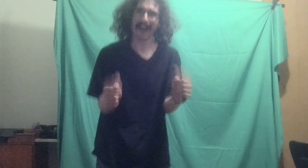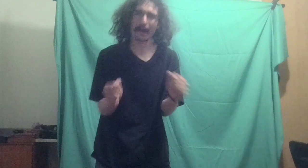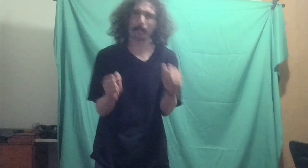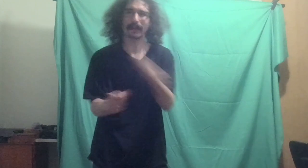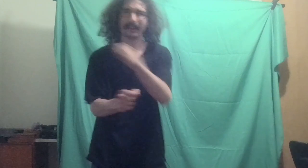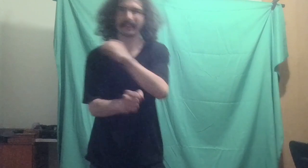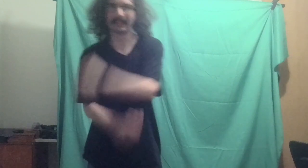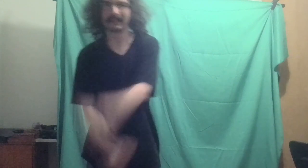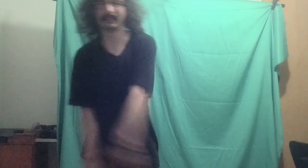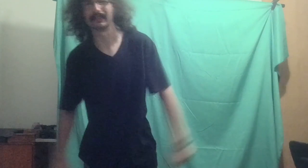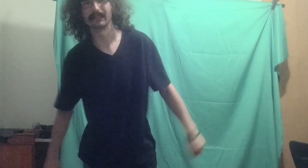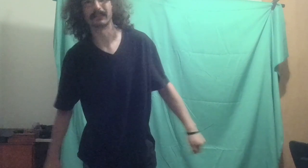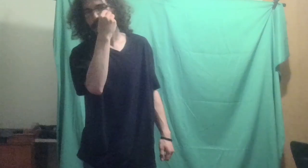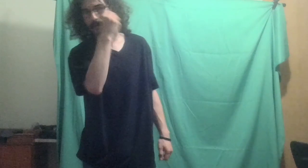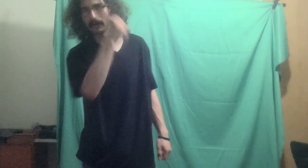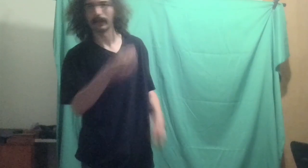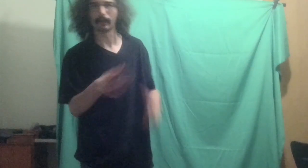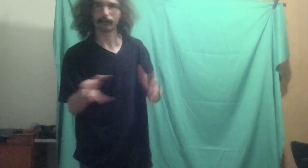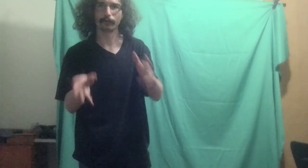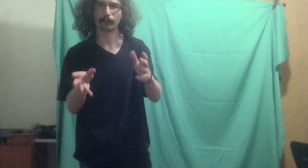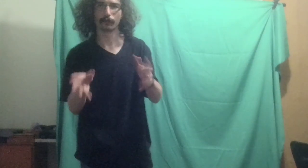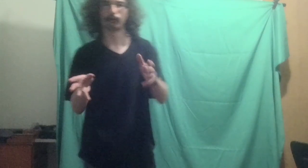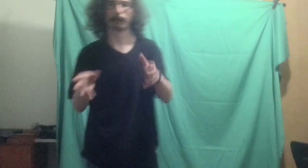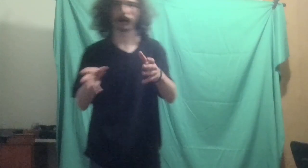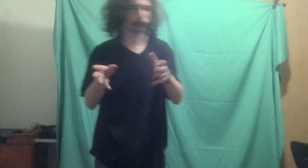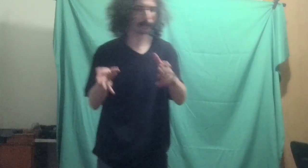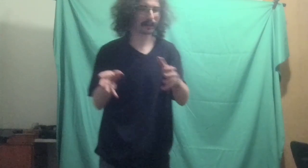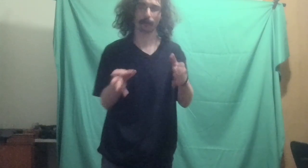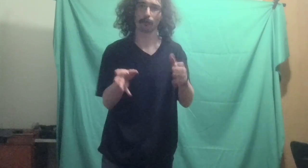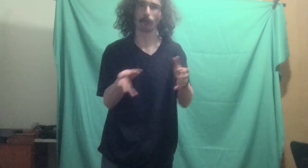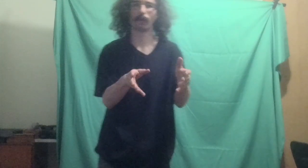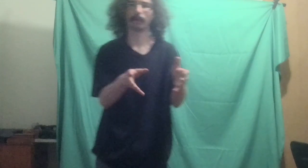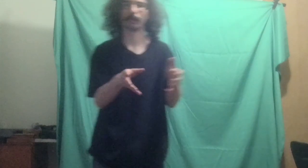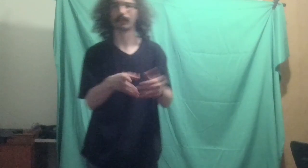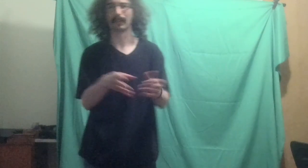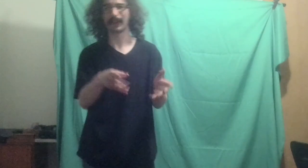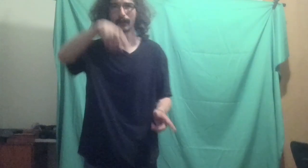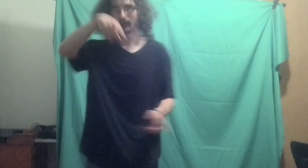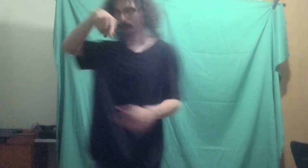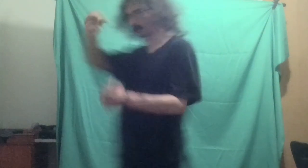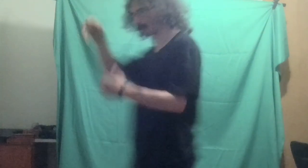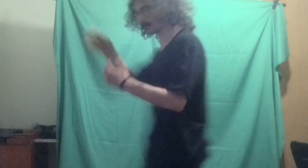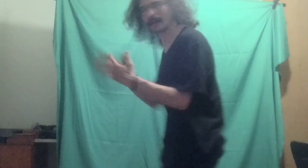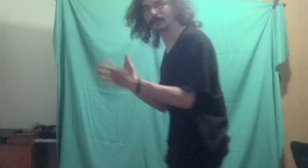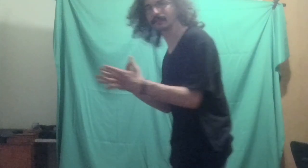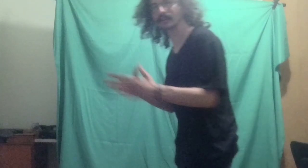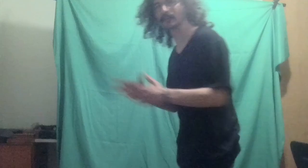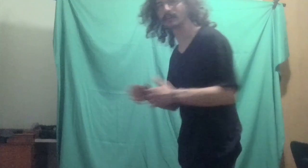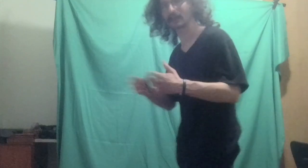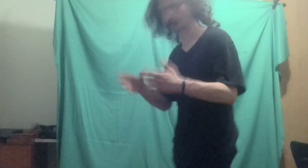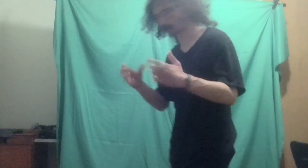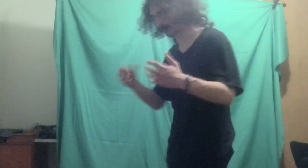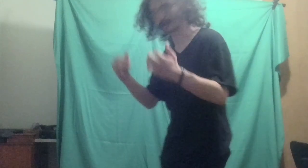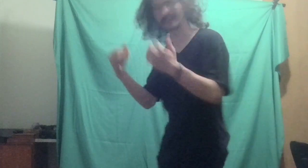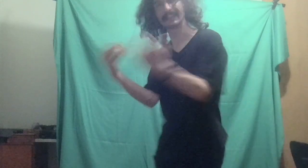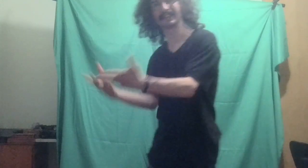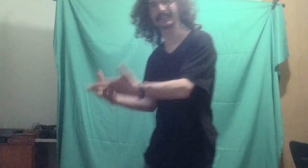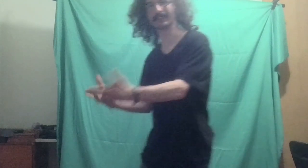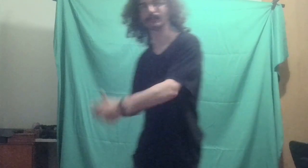been easy. At first, YouTube helped me get through all of this, and then I turned around and kind of started creating these issues